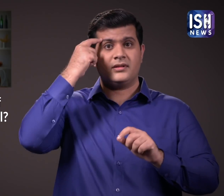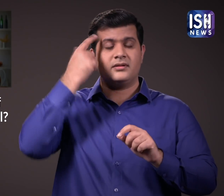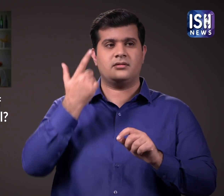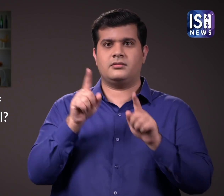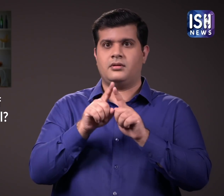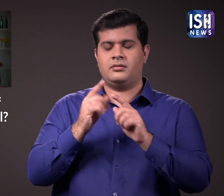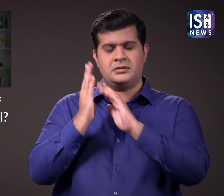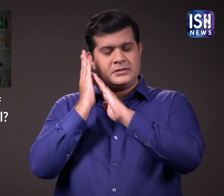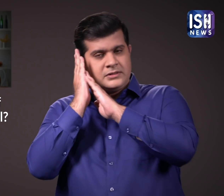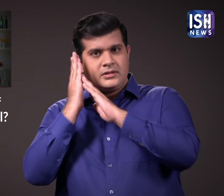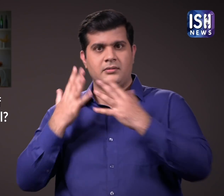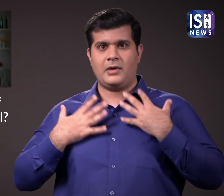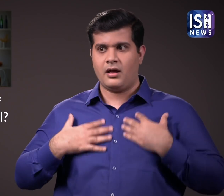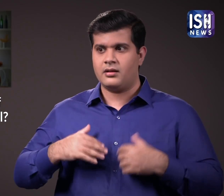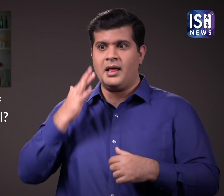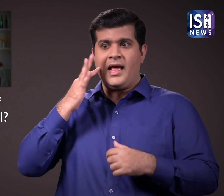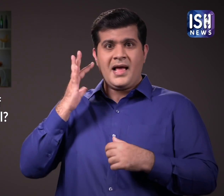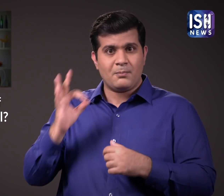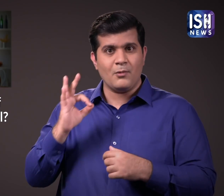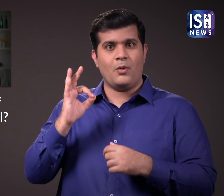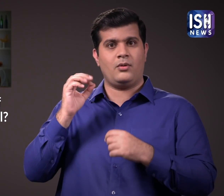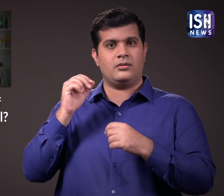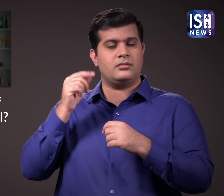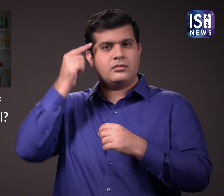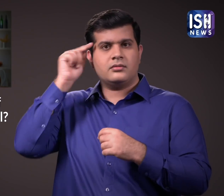people do not think of sleep as a priority.